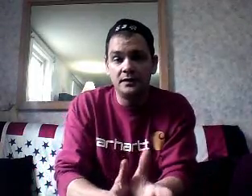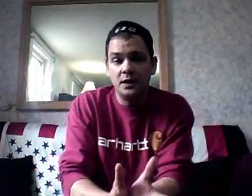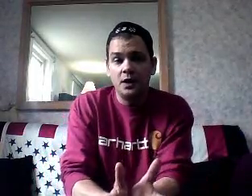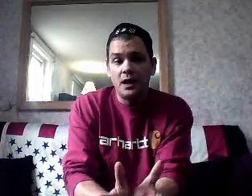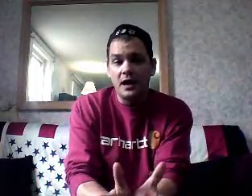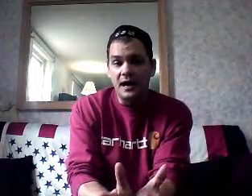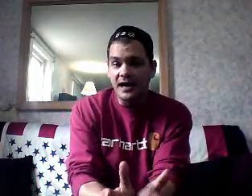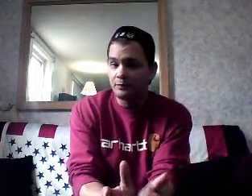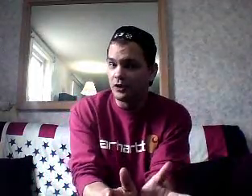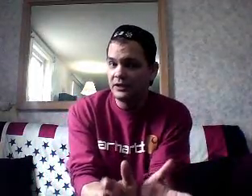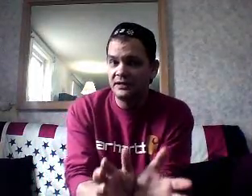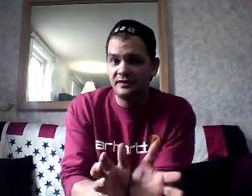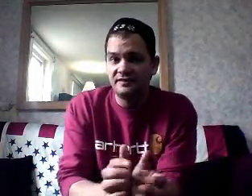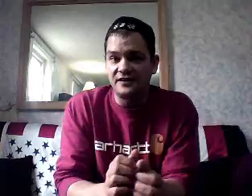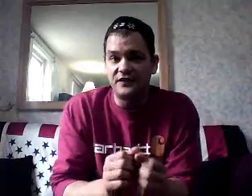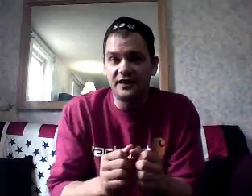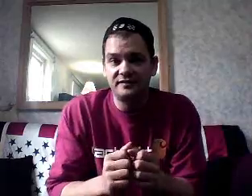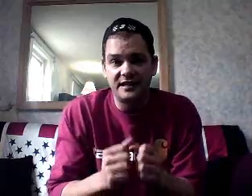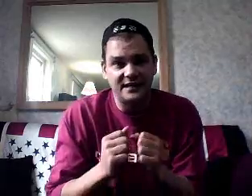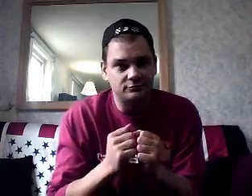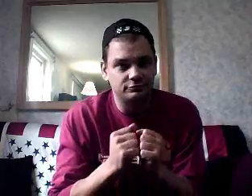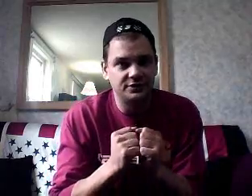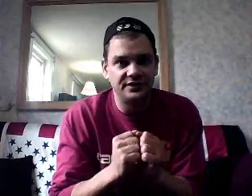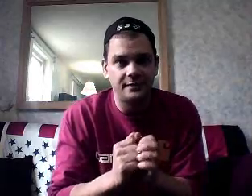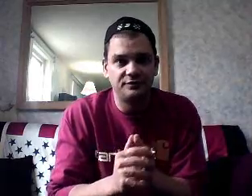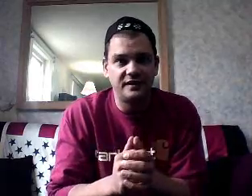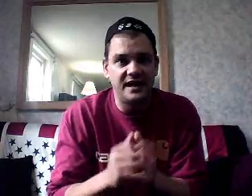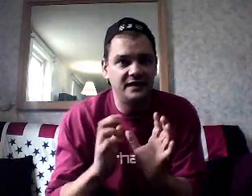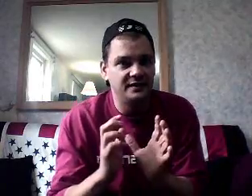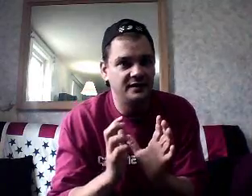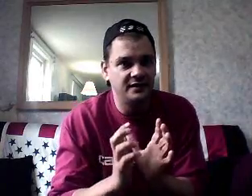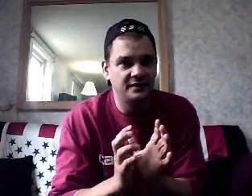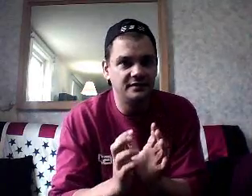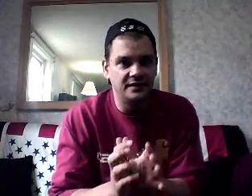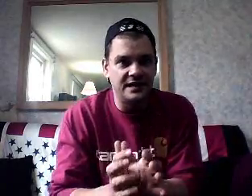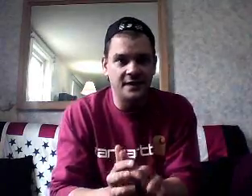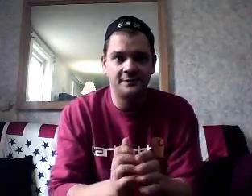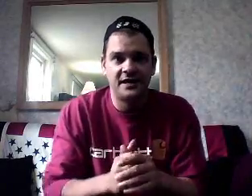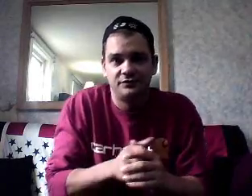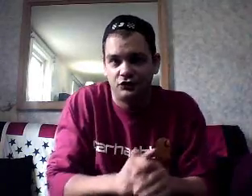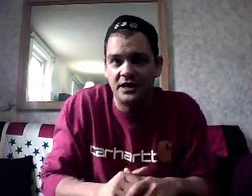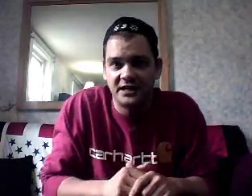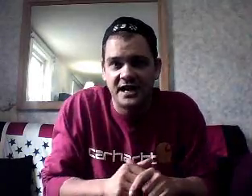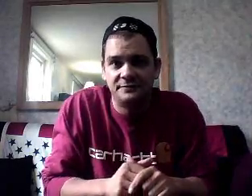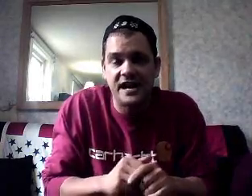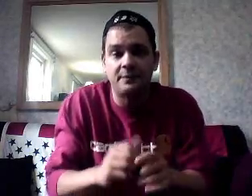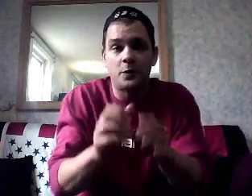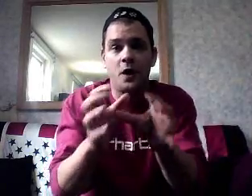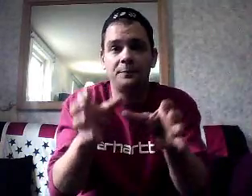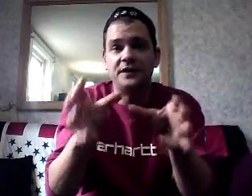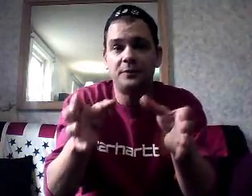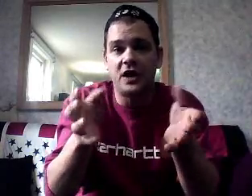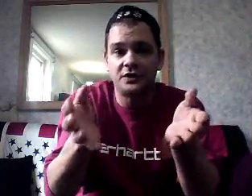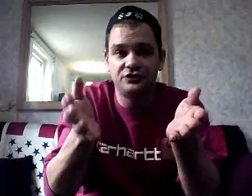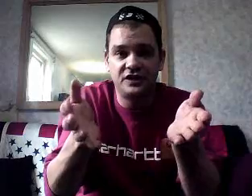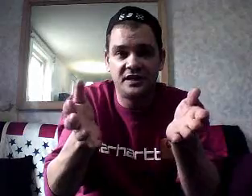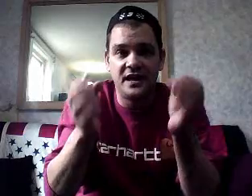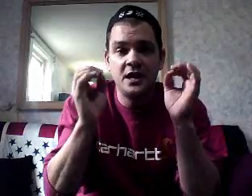And I broke into this stuff, like I said. I got really upset, and now I'm trying to calm down, but I want people to understand that